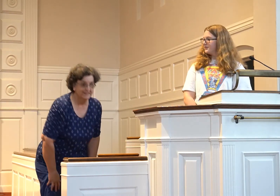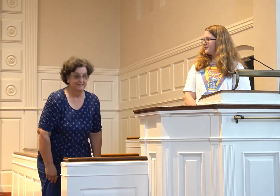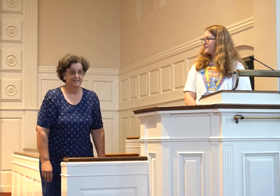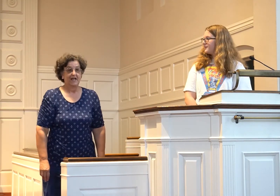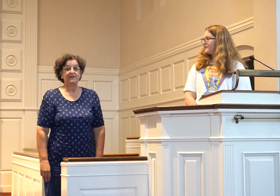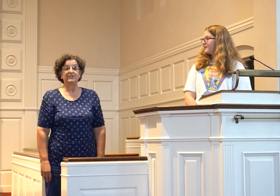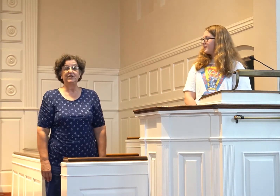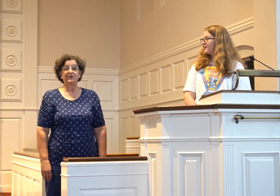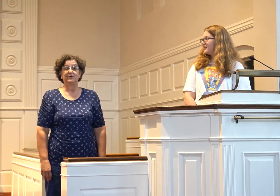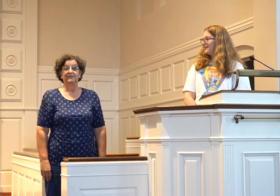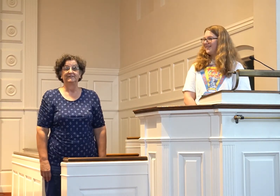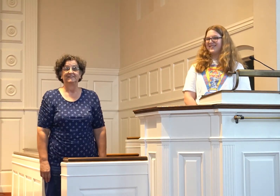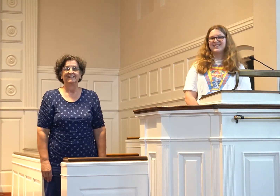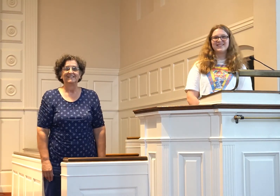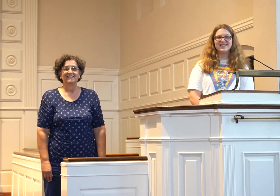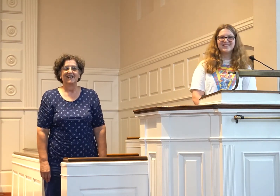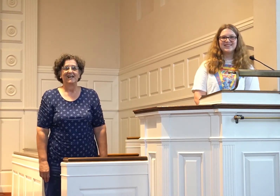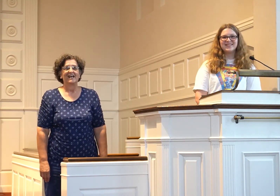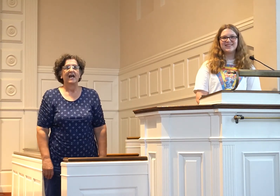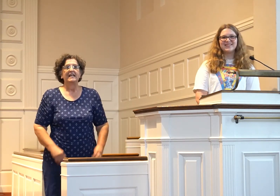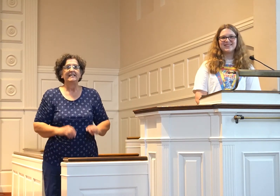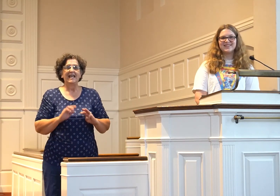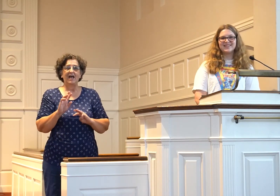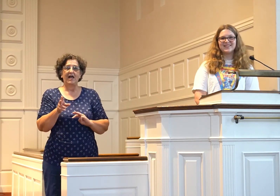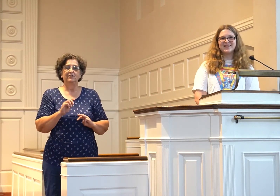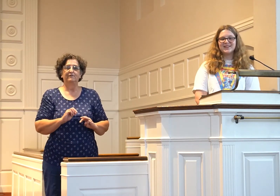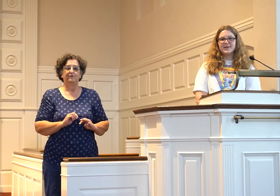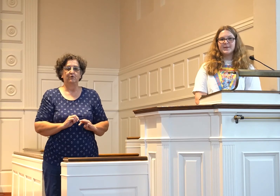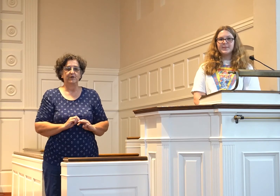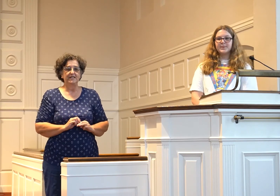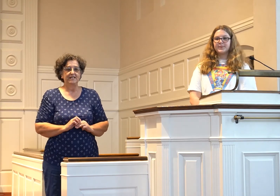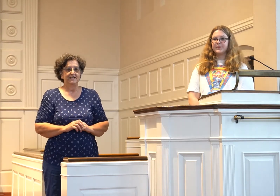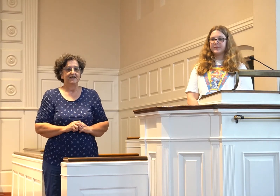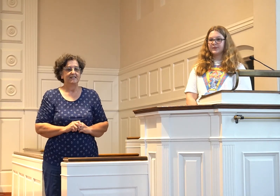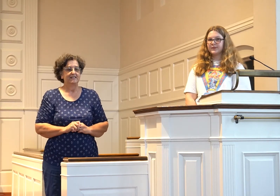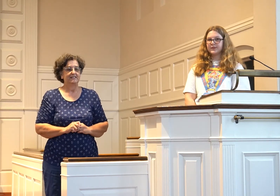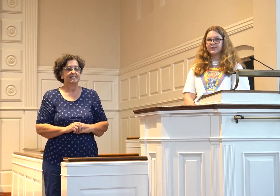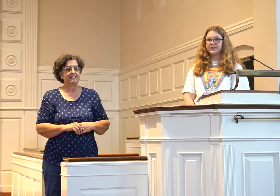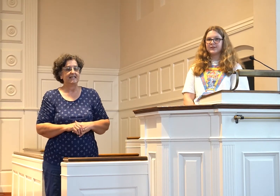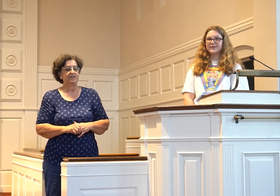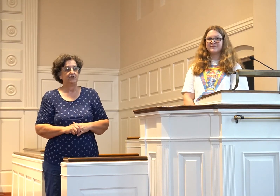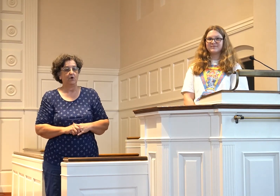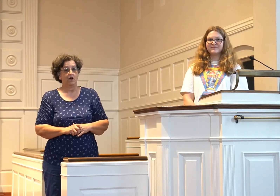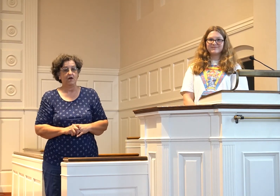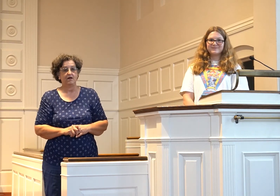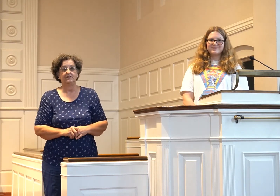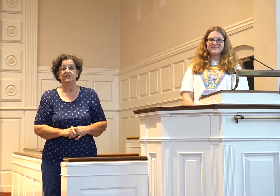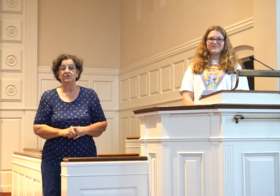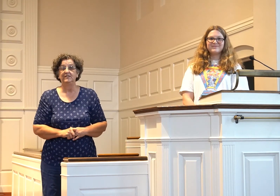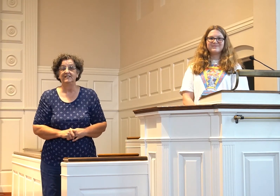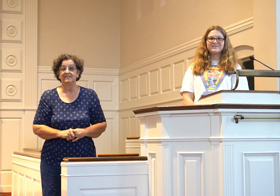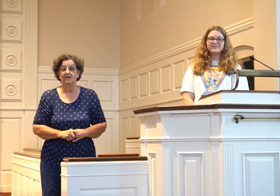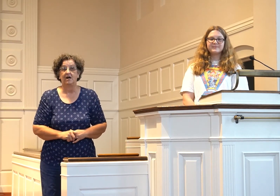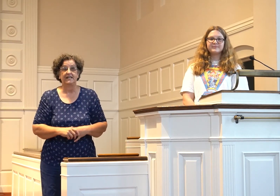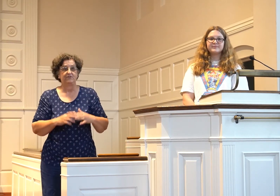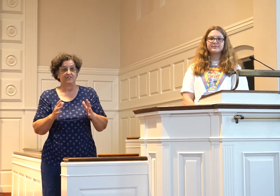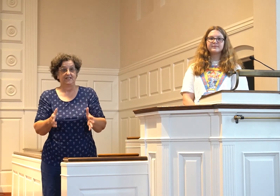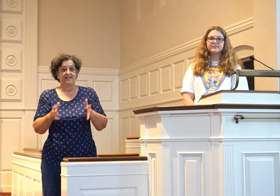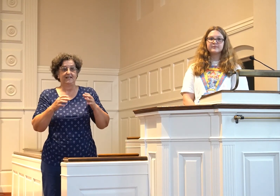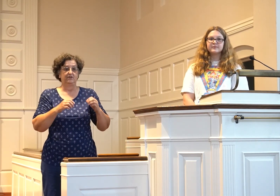How'd you do? Now I look forward to seeing you all do this song, either singing or